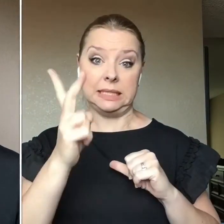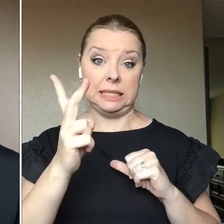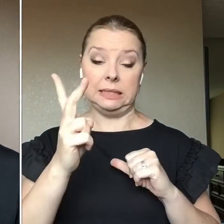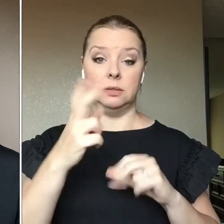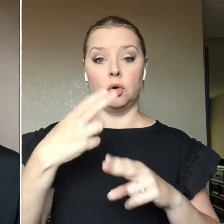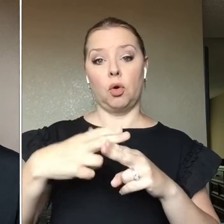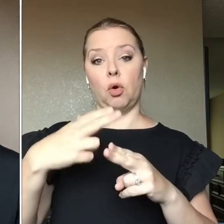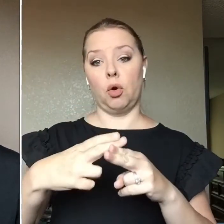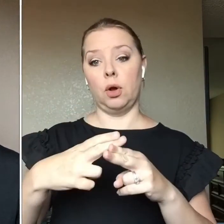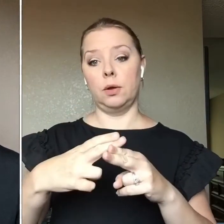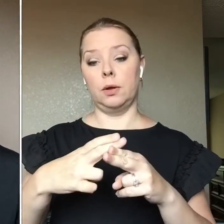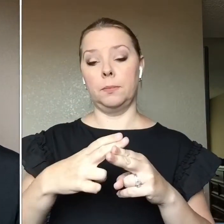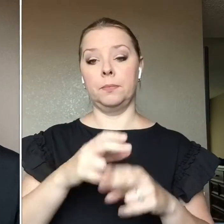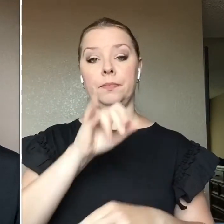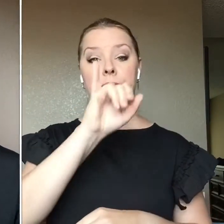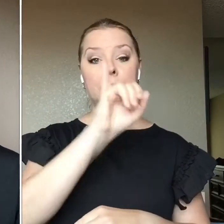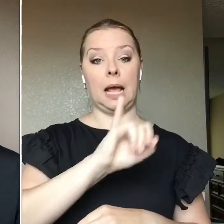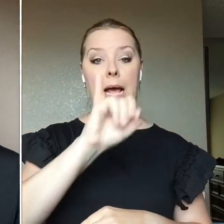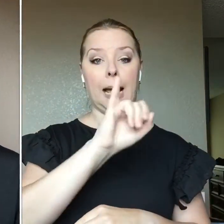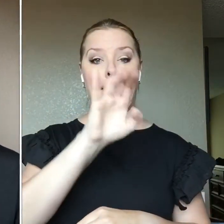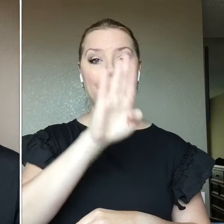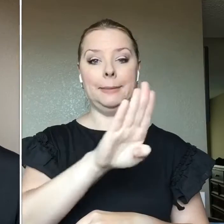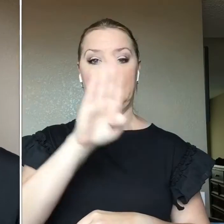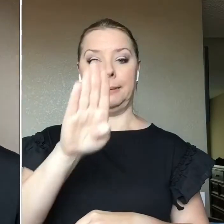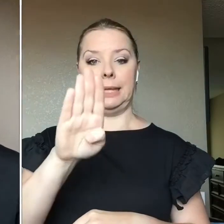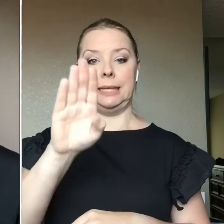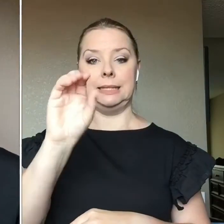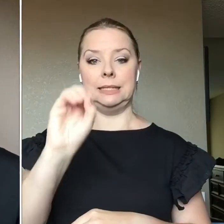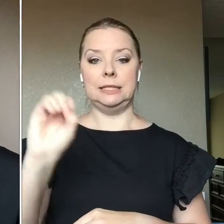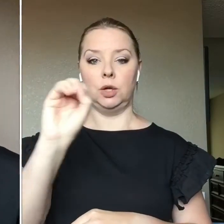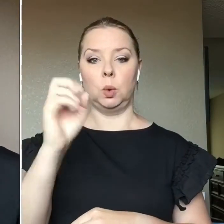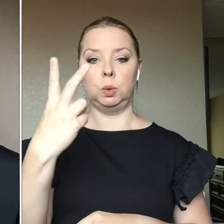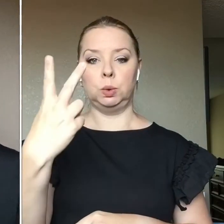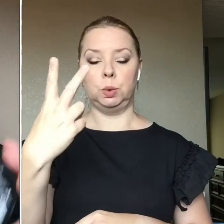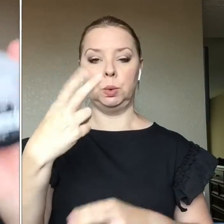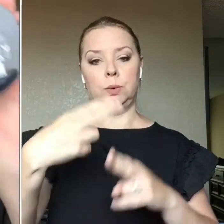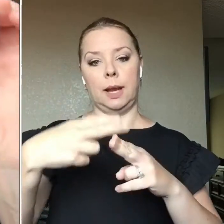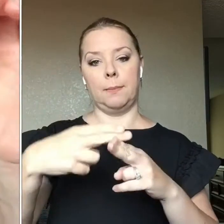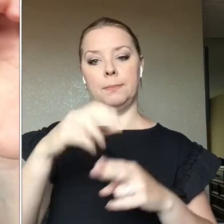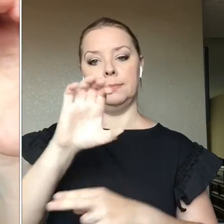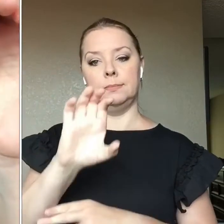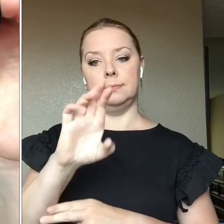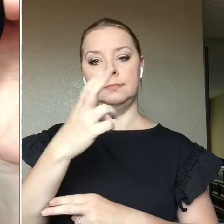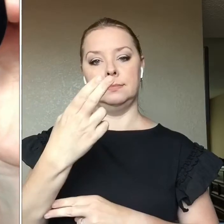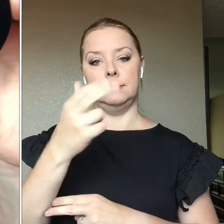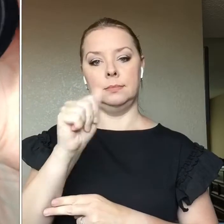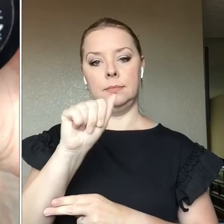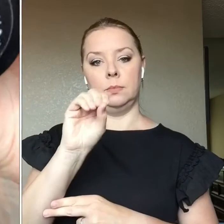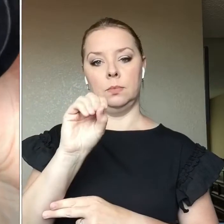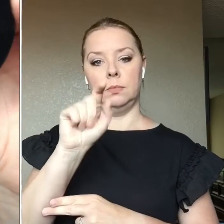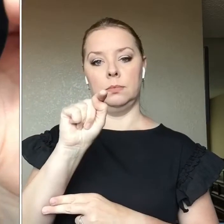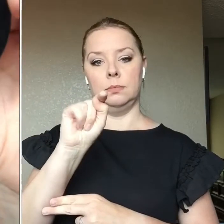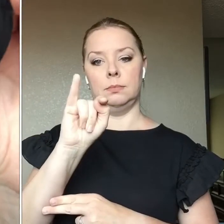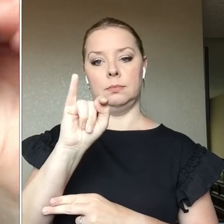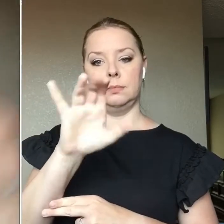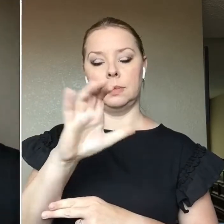IBB02 Chaotic I know it's all backwards But